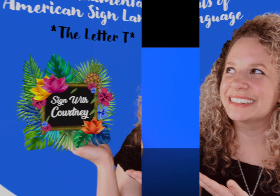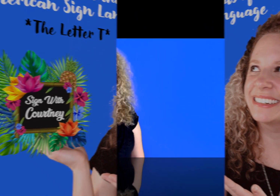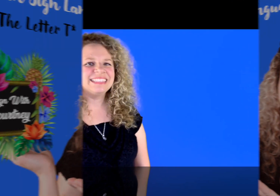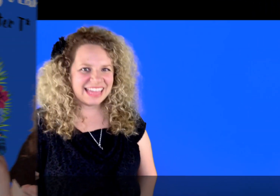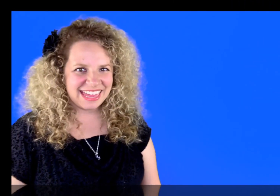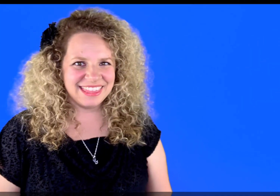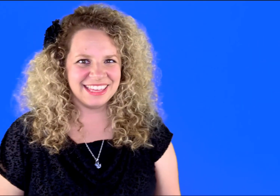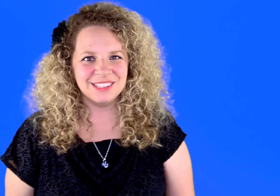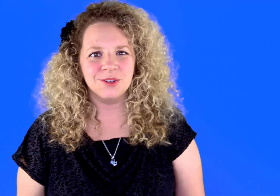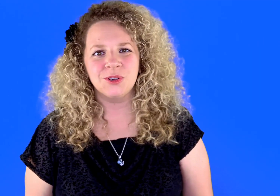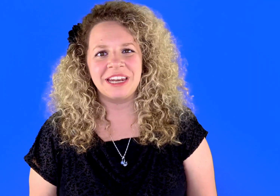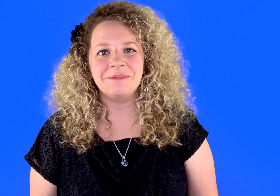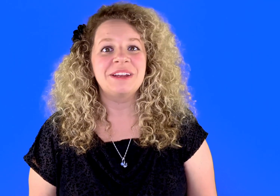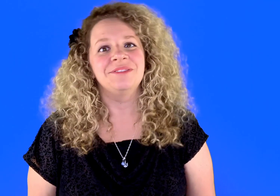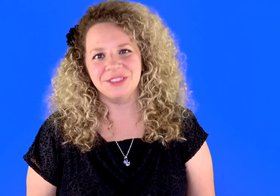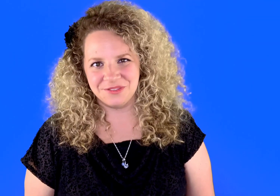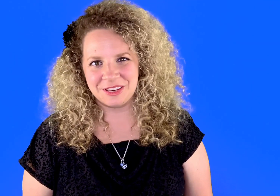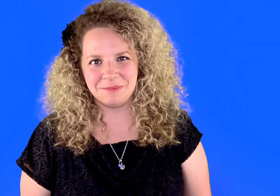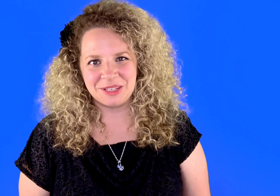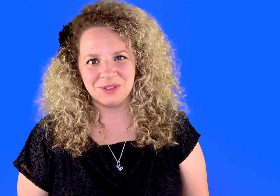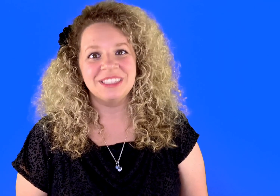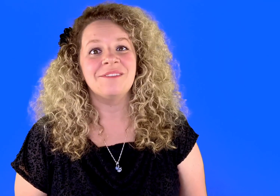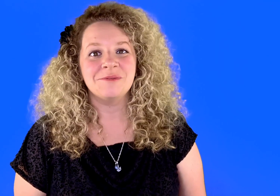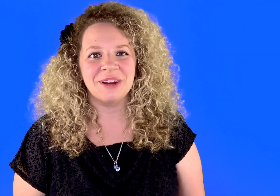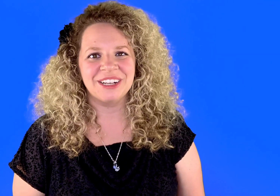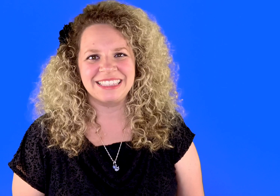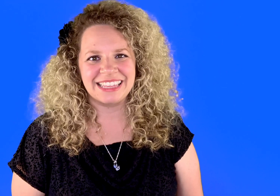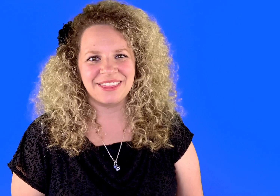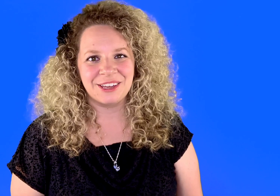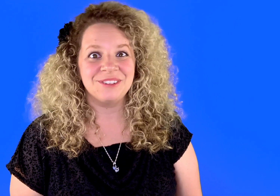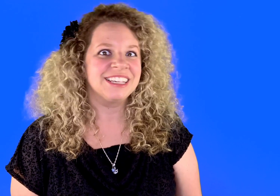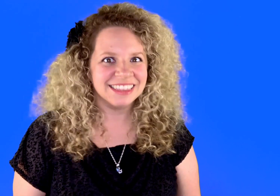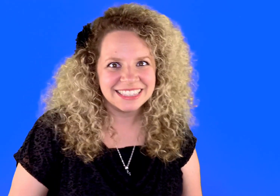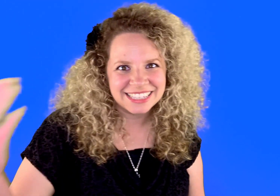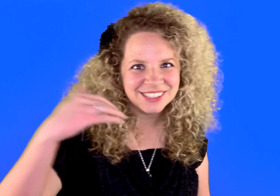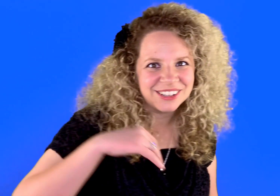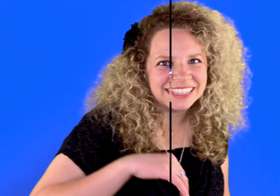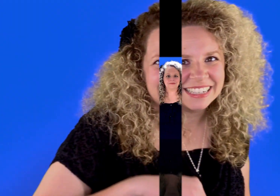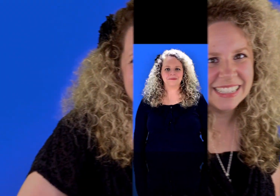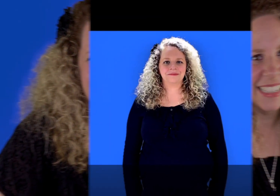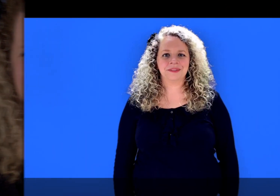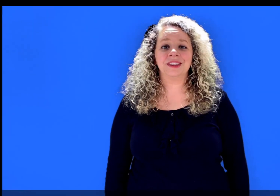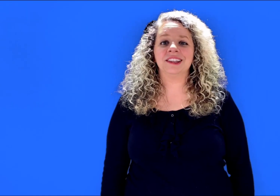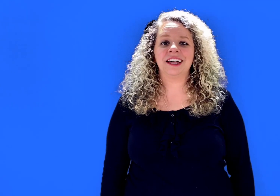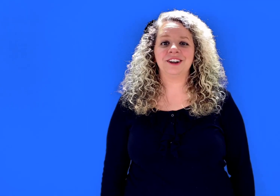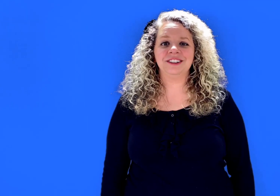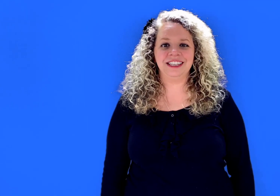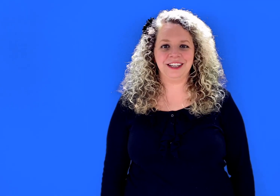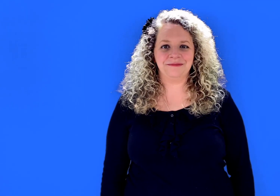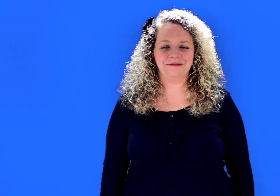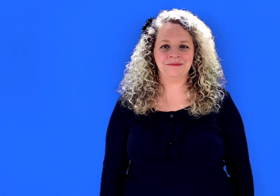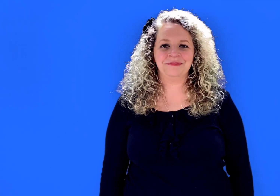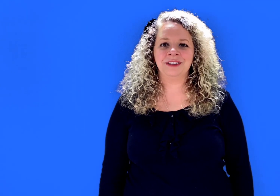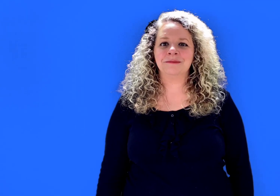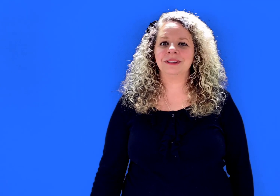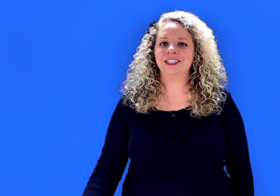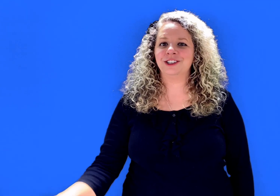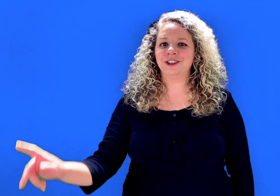Hey, thanks for joining me for the Fundamentals of American Sign Language. Let's get started. The letter T. Position your